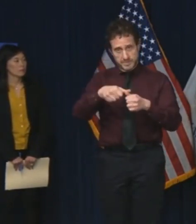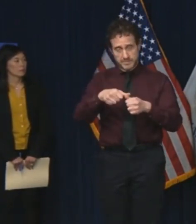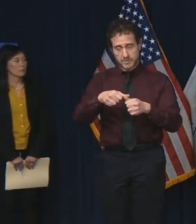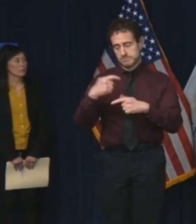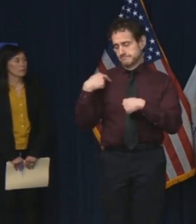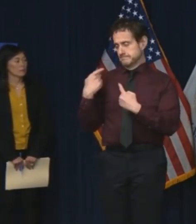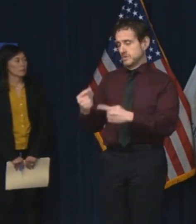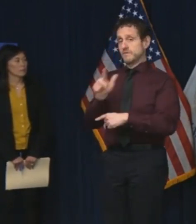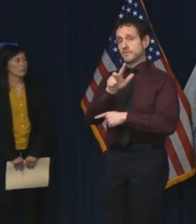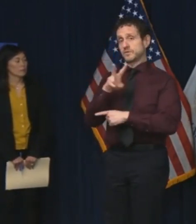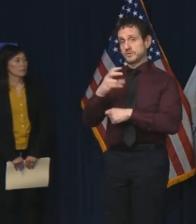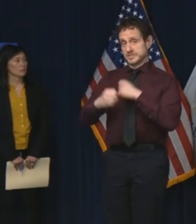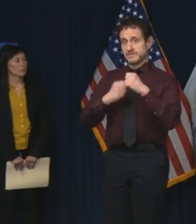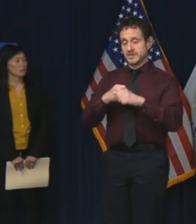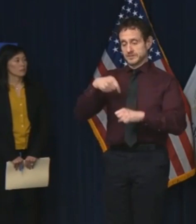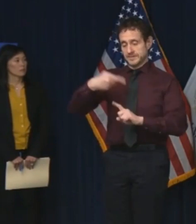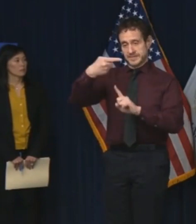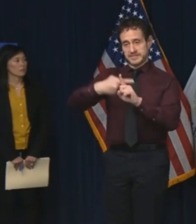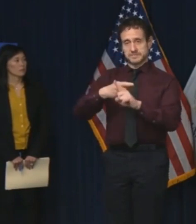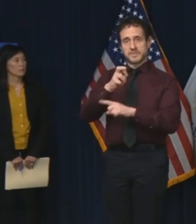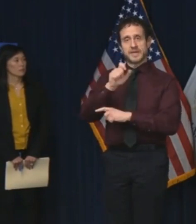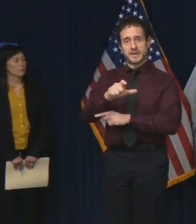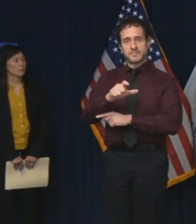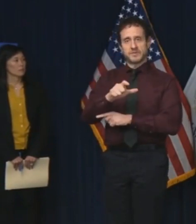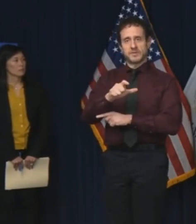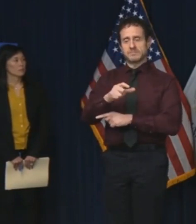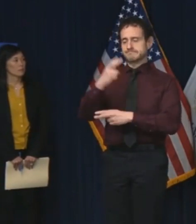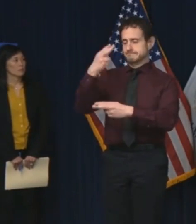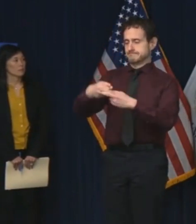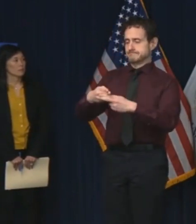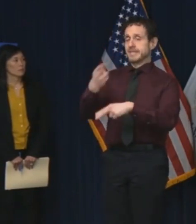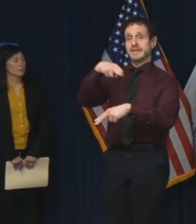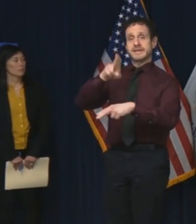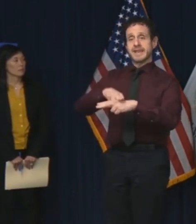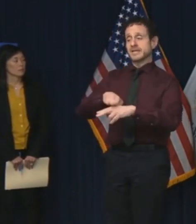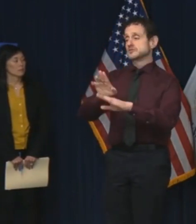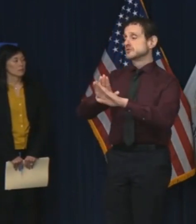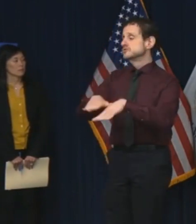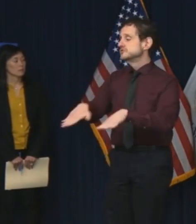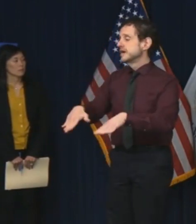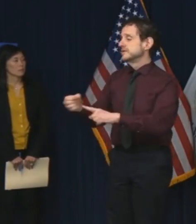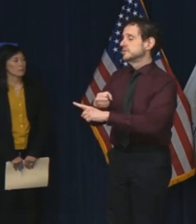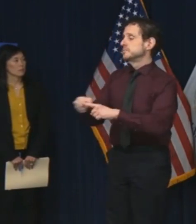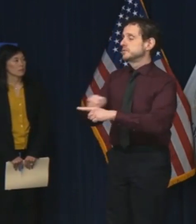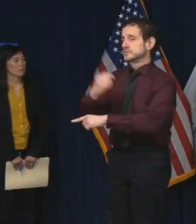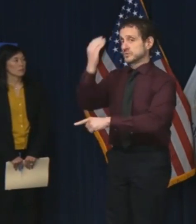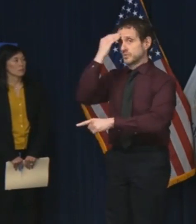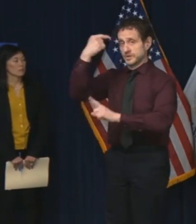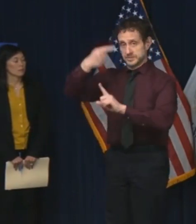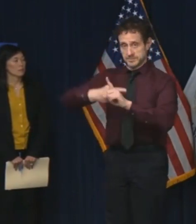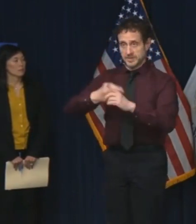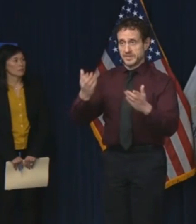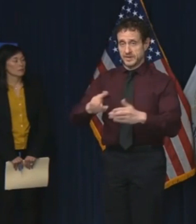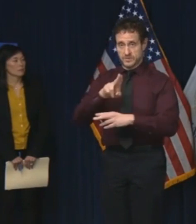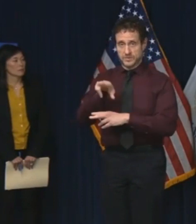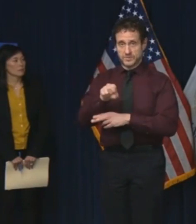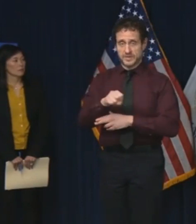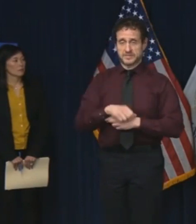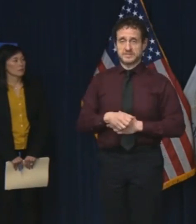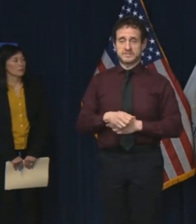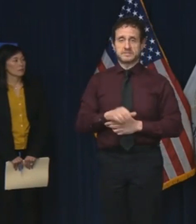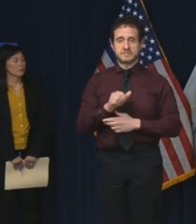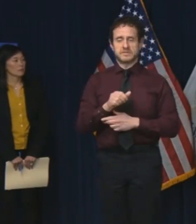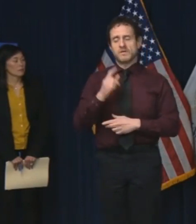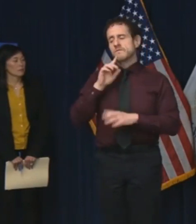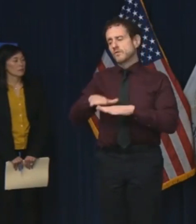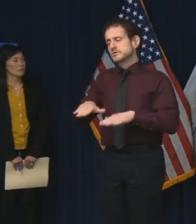of April has been recognized as National Child Abuse Awareness Month in the United States. Because